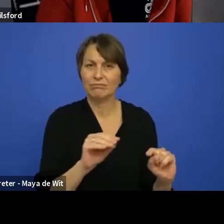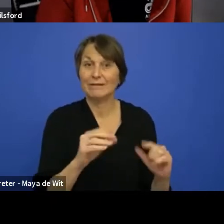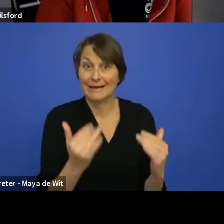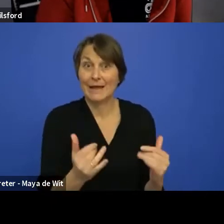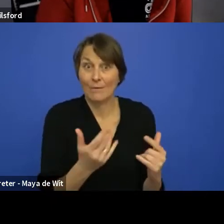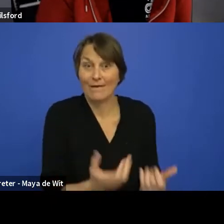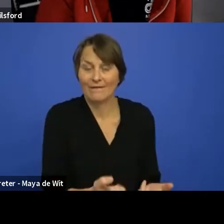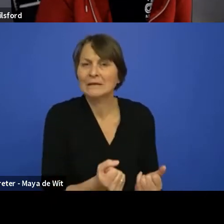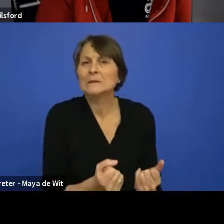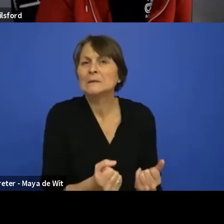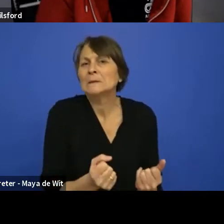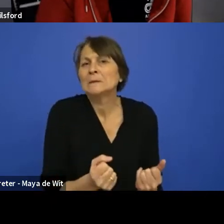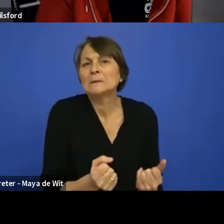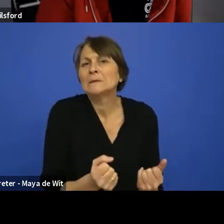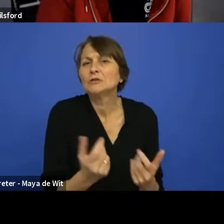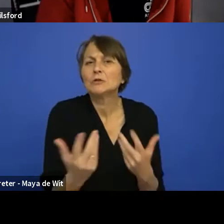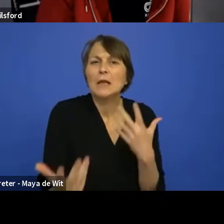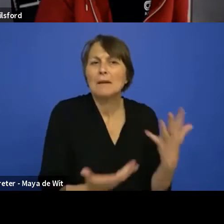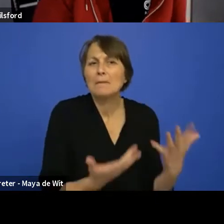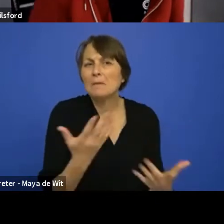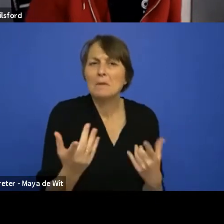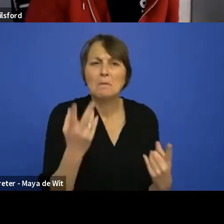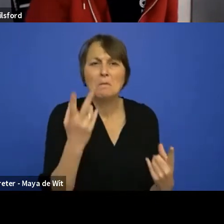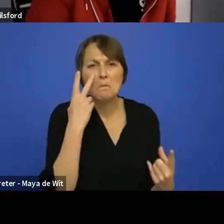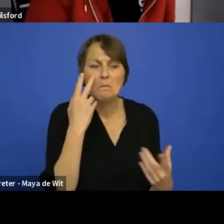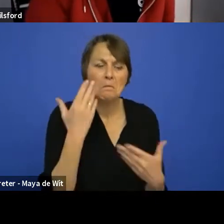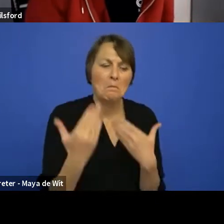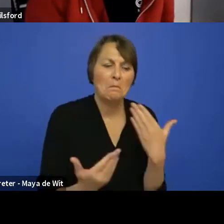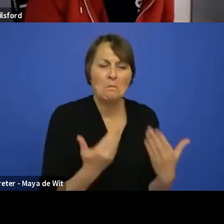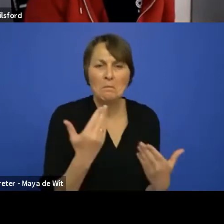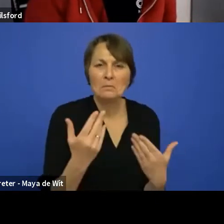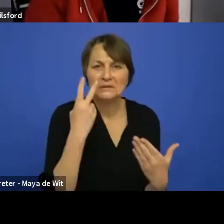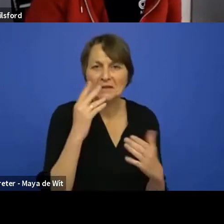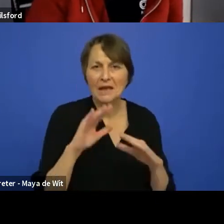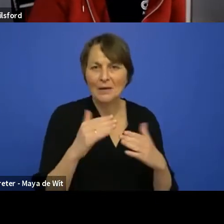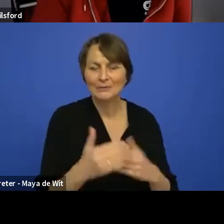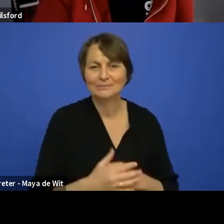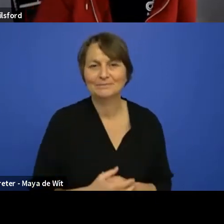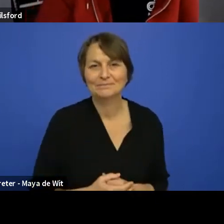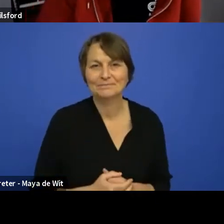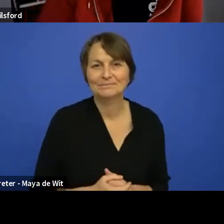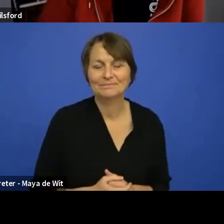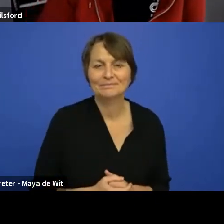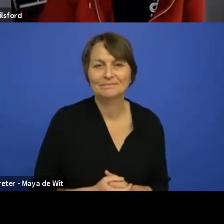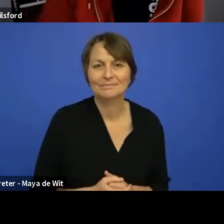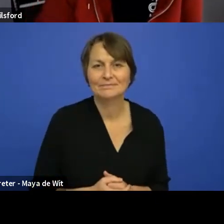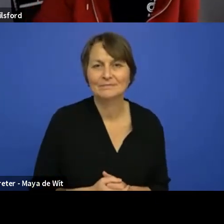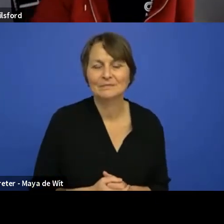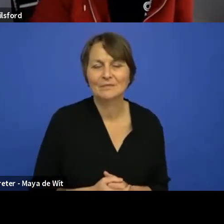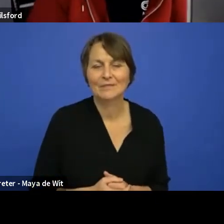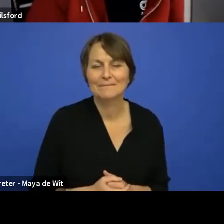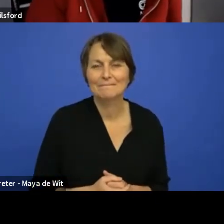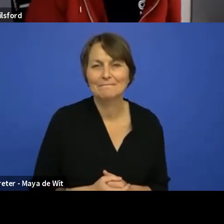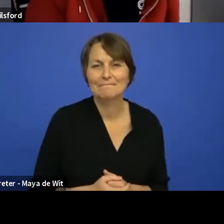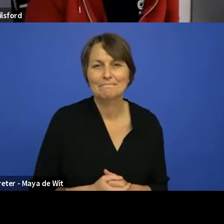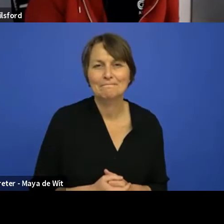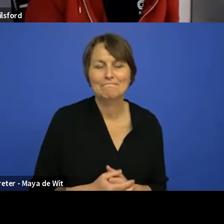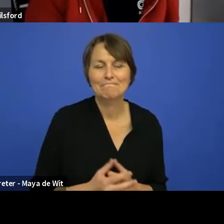It's just something we're playing along, playing, playing with, uh, but with that, uh, I mean, I've built a